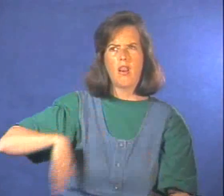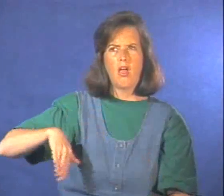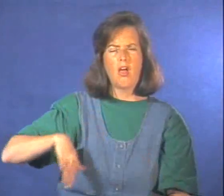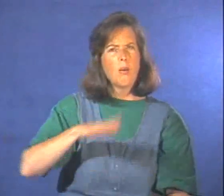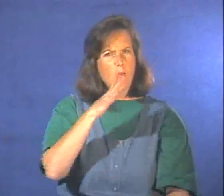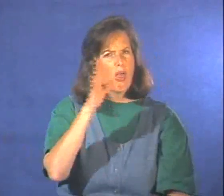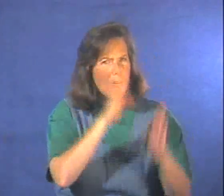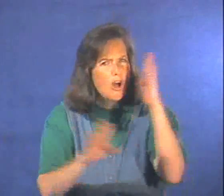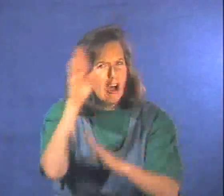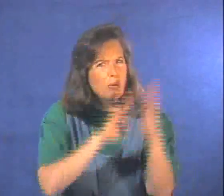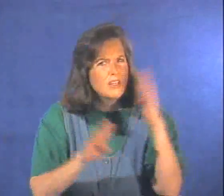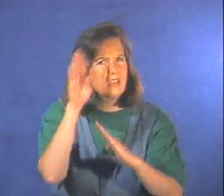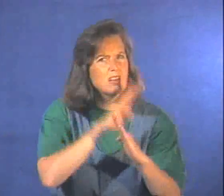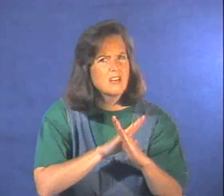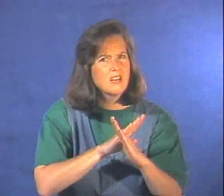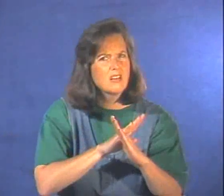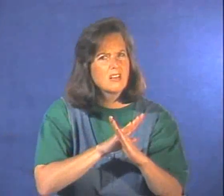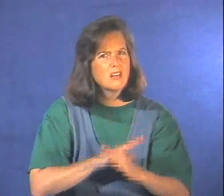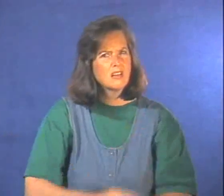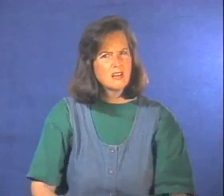Mother will worry if you are late.